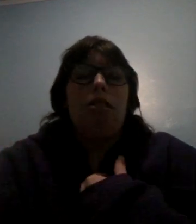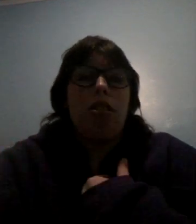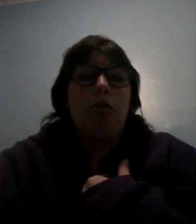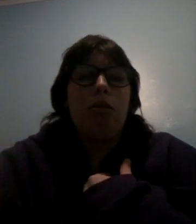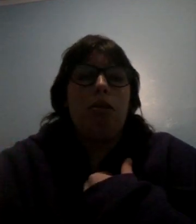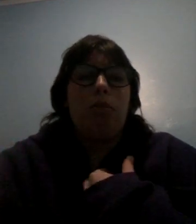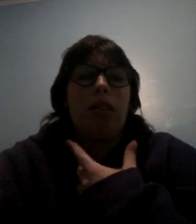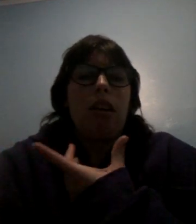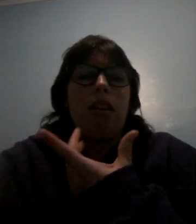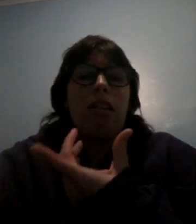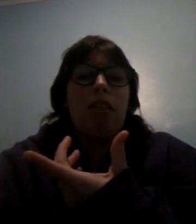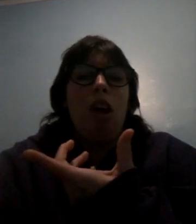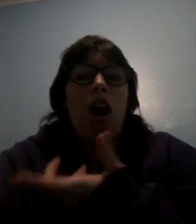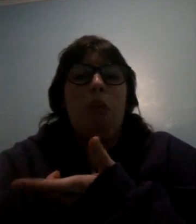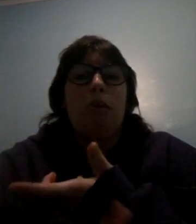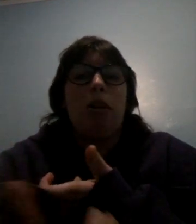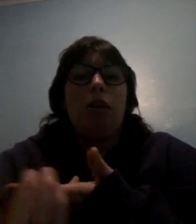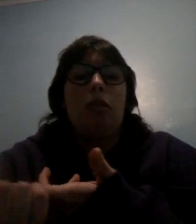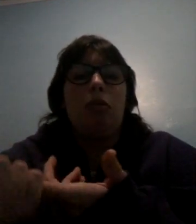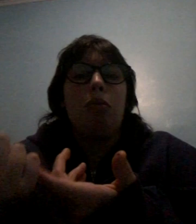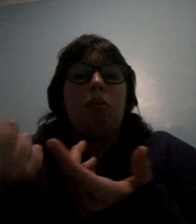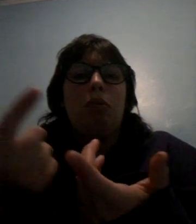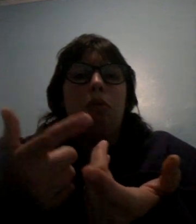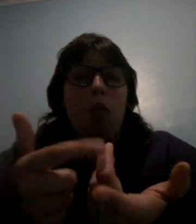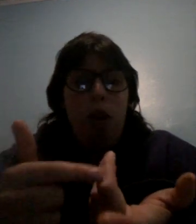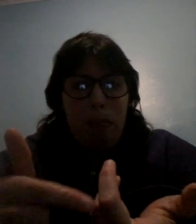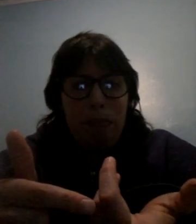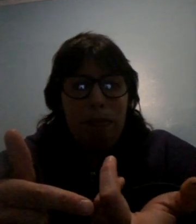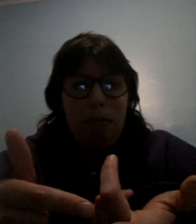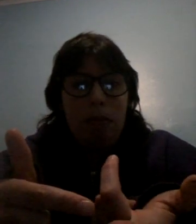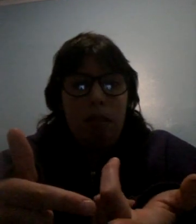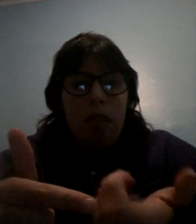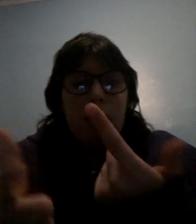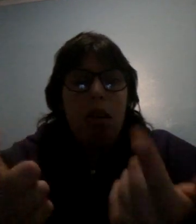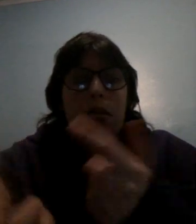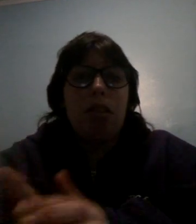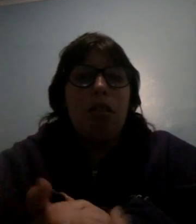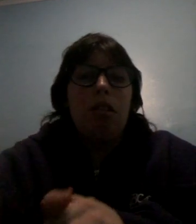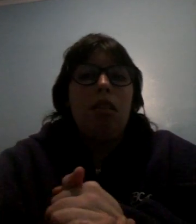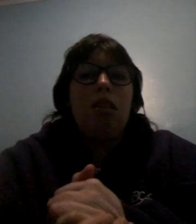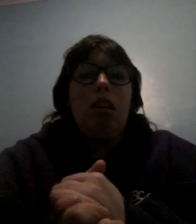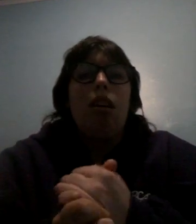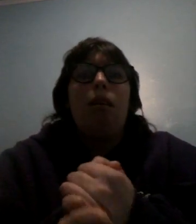like a Disney movies but not like an opera one see what saying um